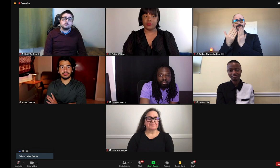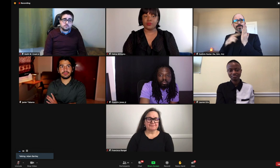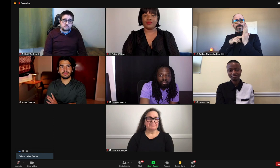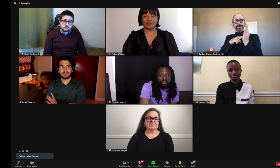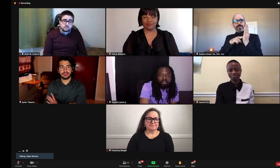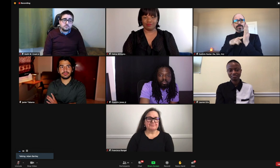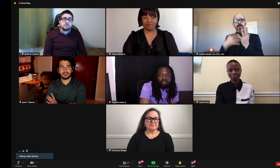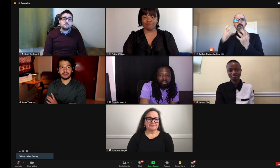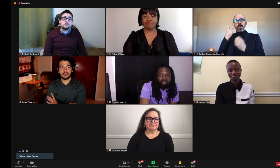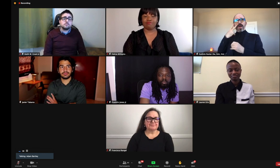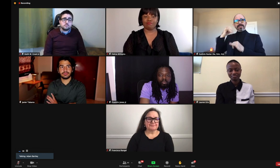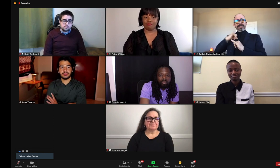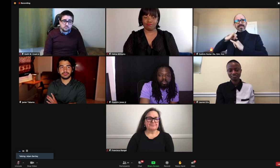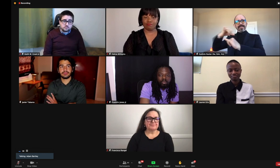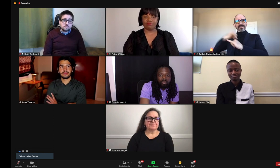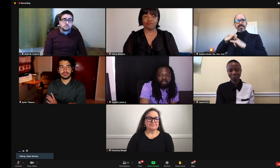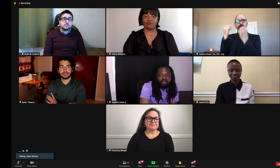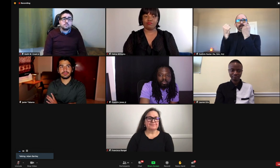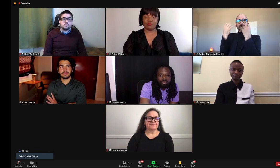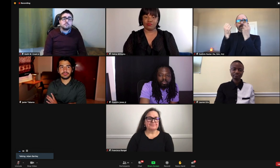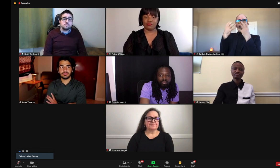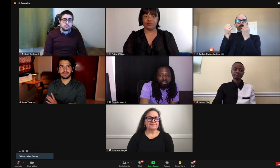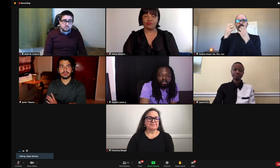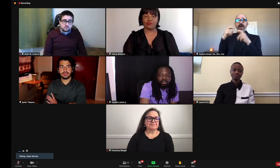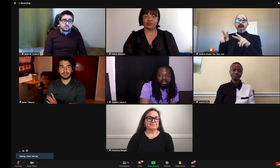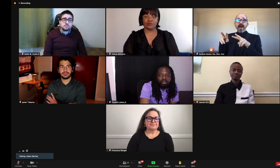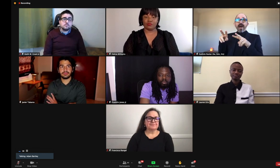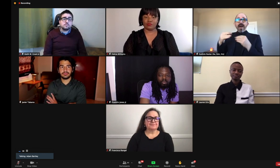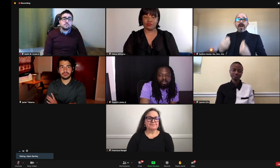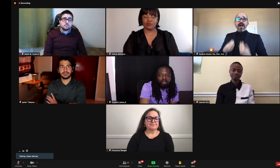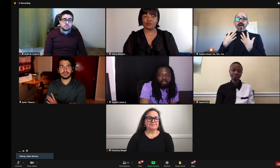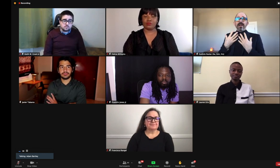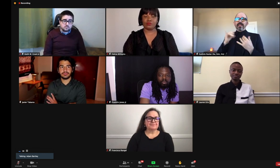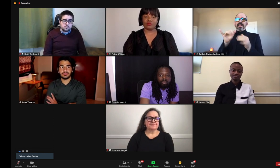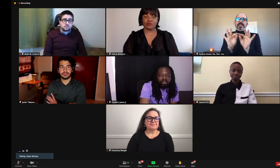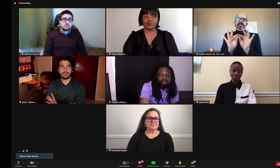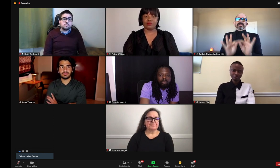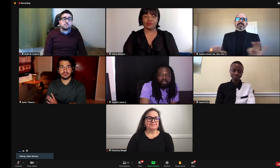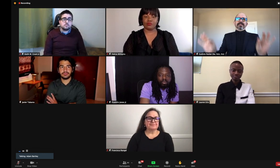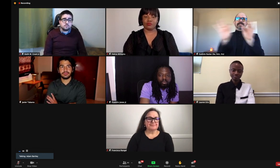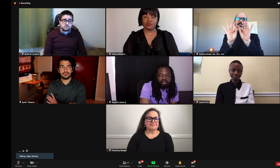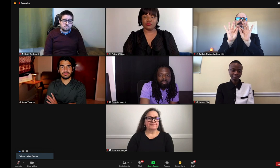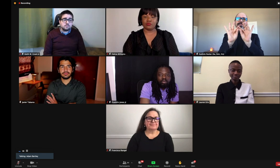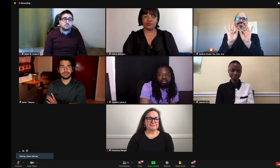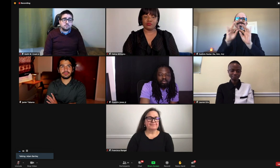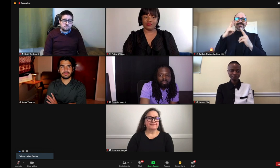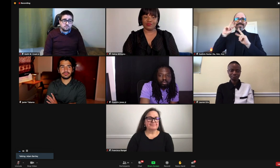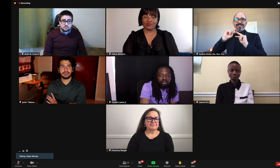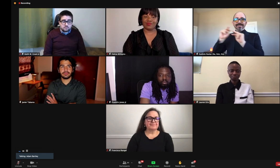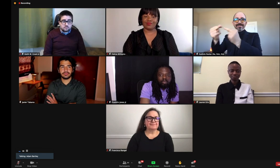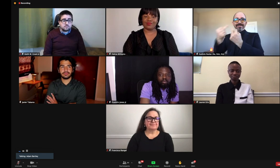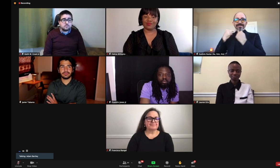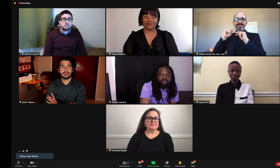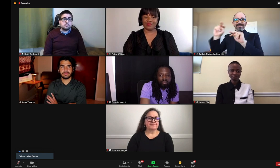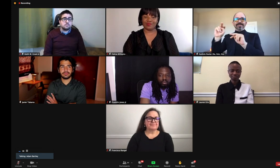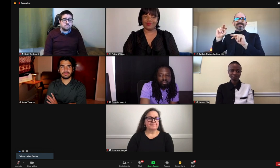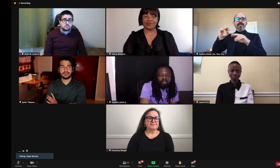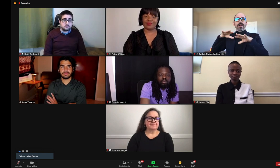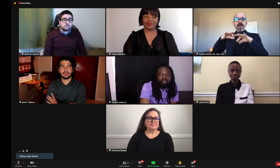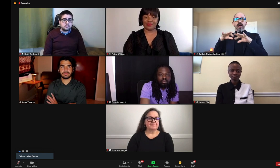themselves represented on the page and in the videos that are related to that content. It's so important that